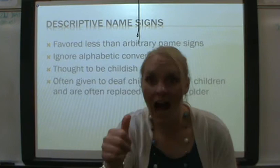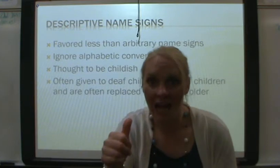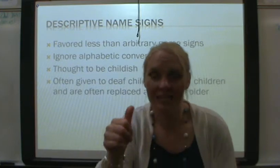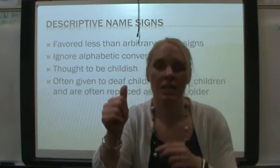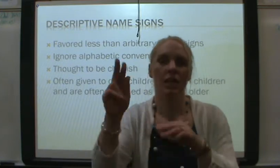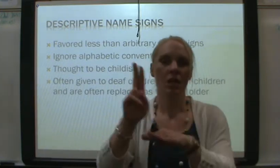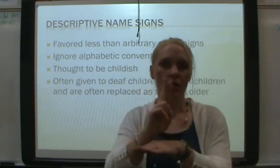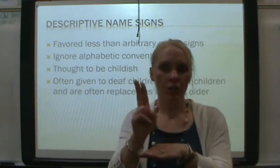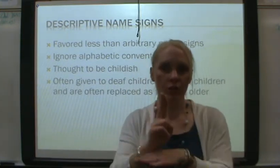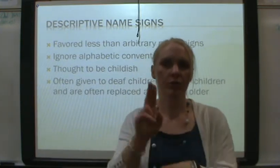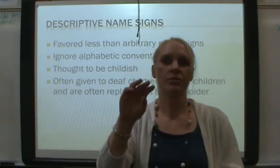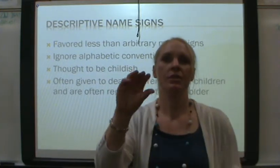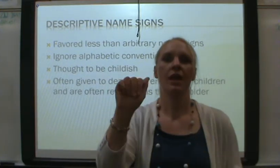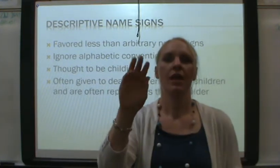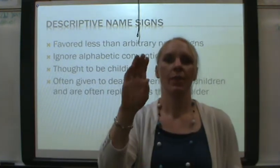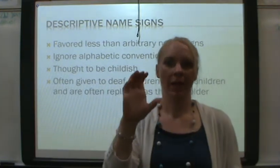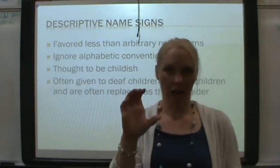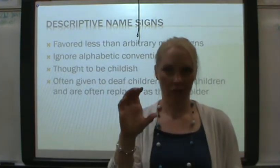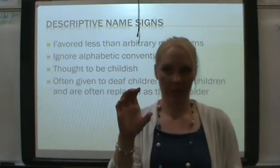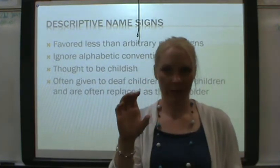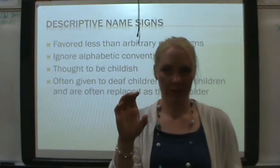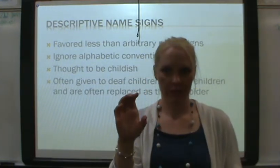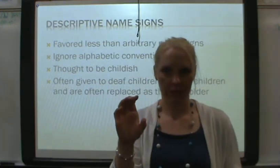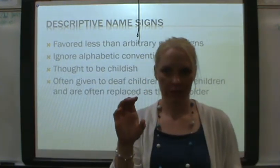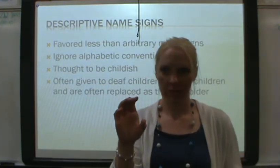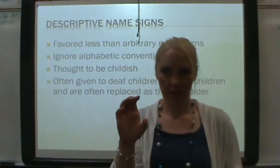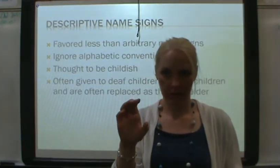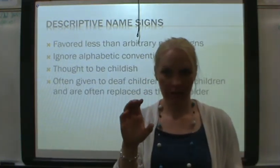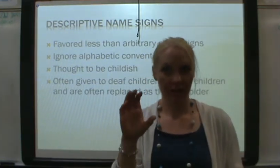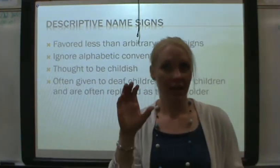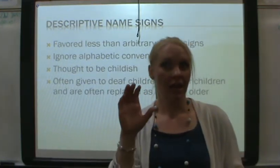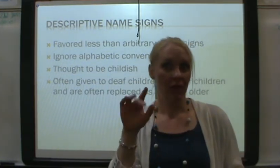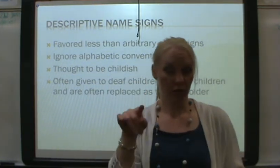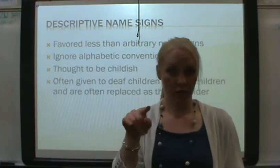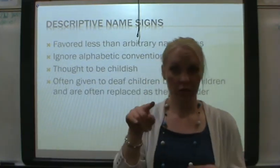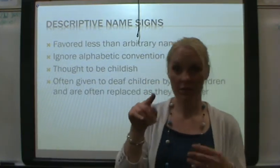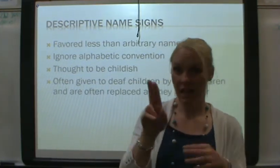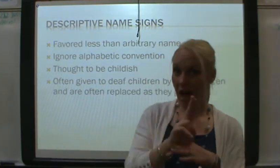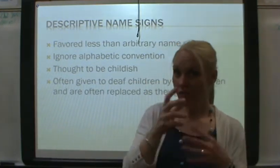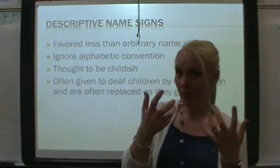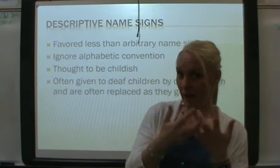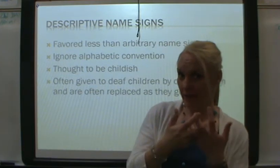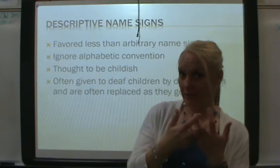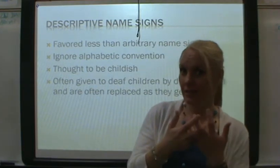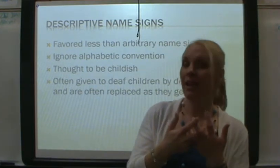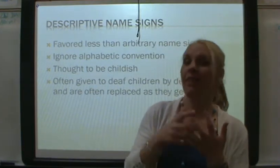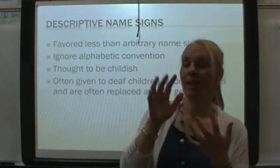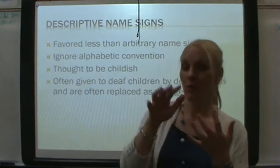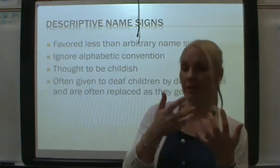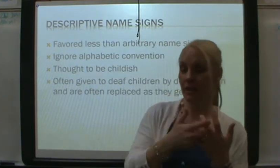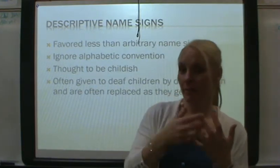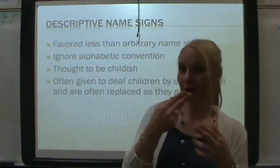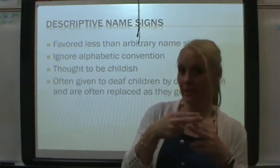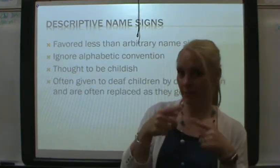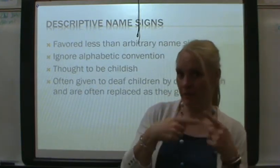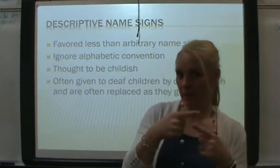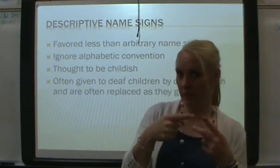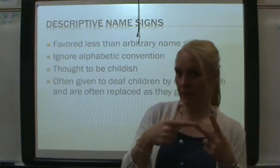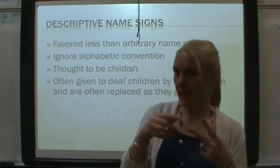use the alphabet. Alright? If you're going to use the alphabet, that will be a combined name sign. Okay?